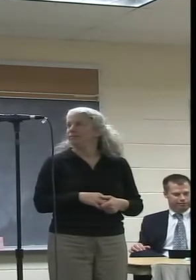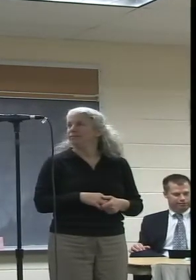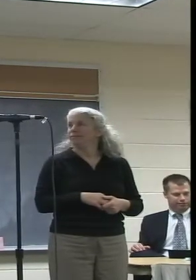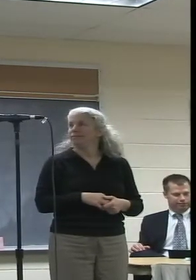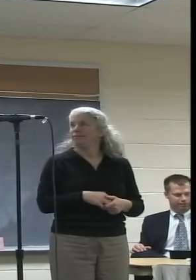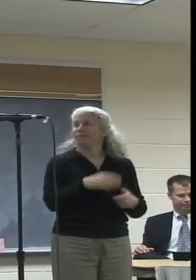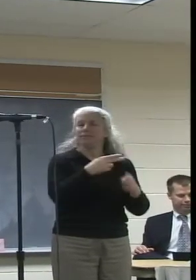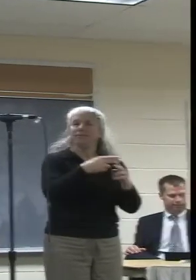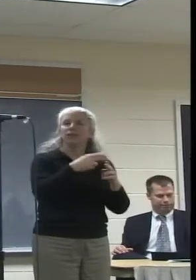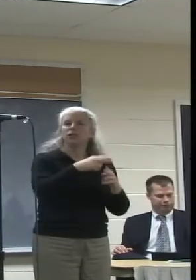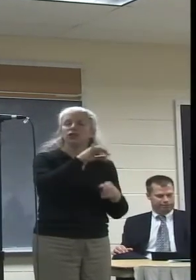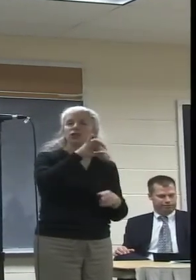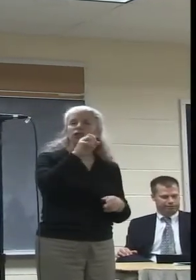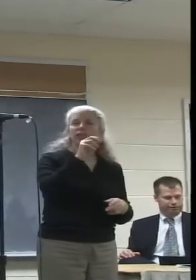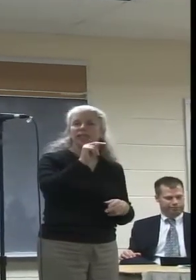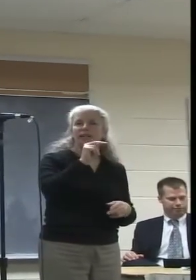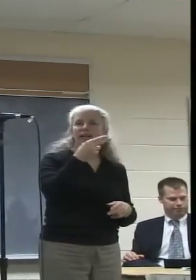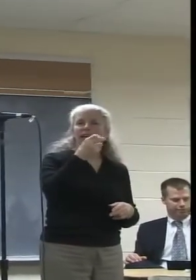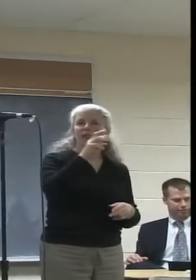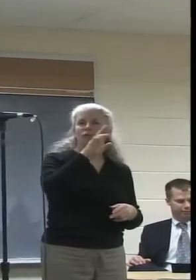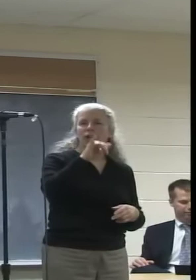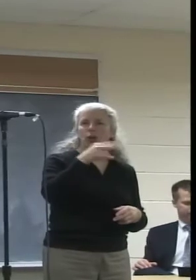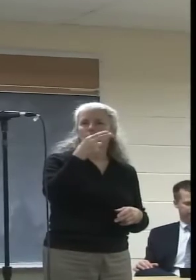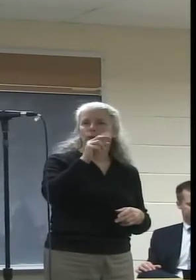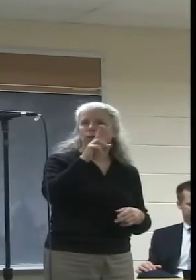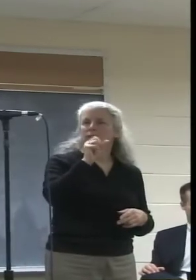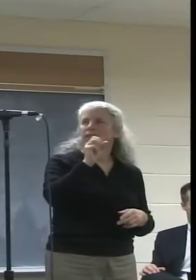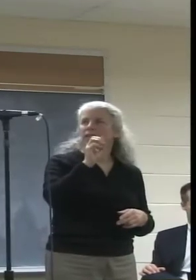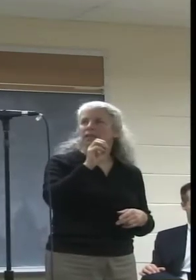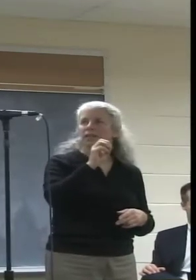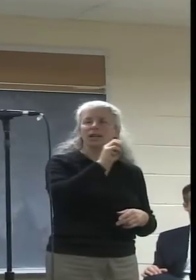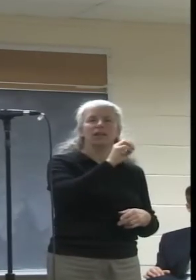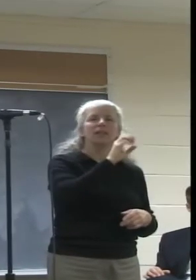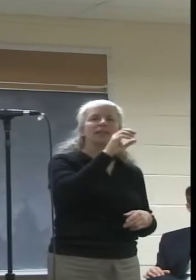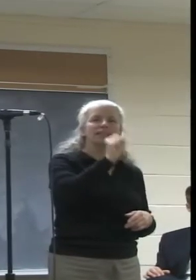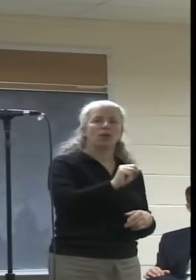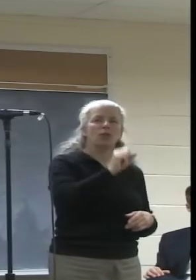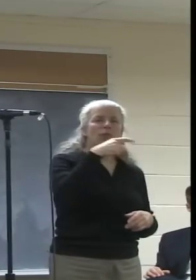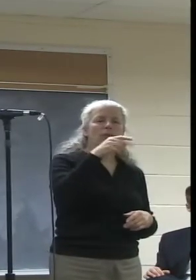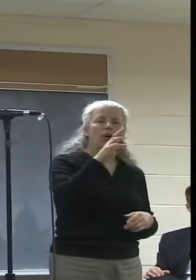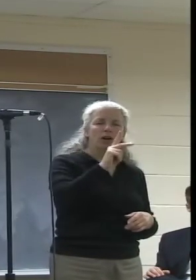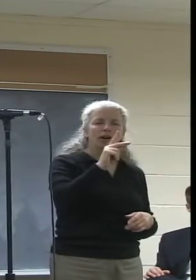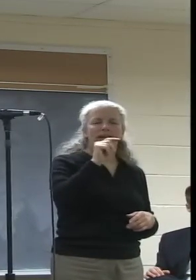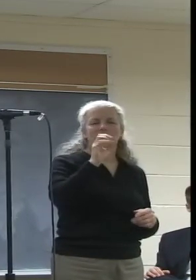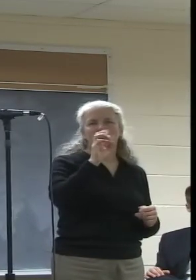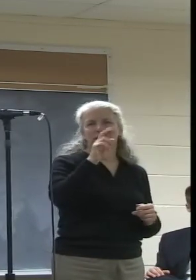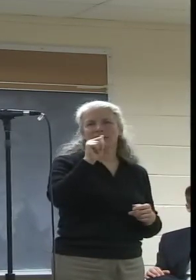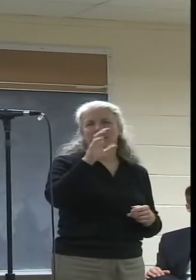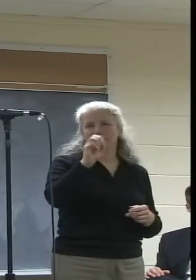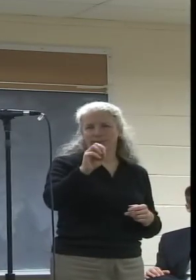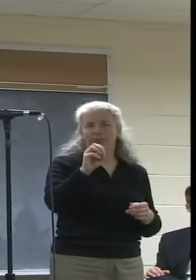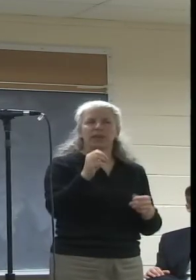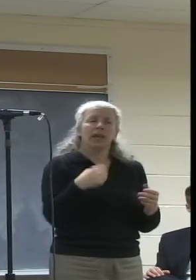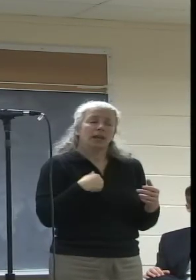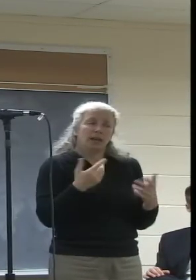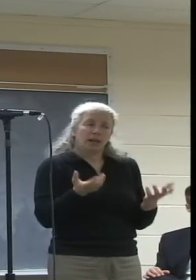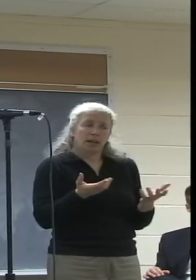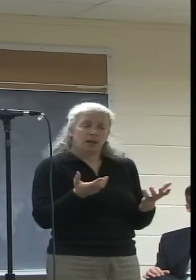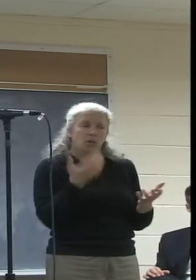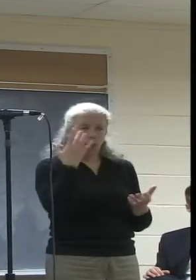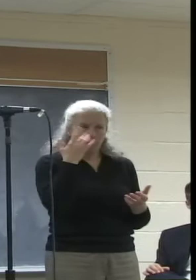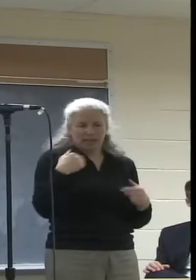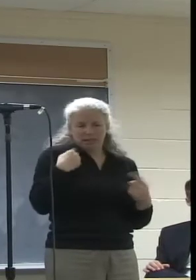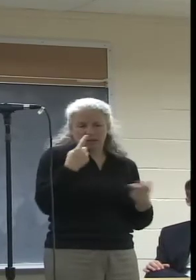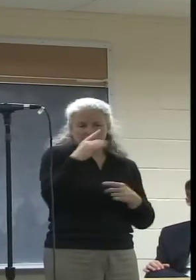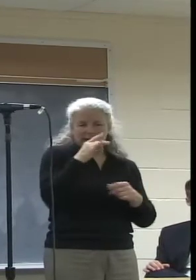My name is Jean Henry Hoose and I live at 36 South Park Terrace in Northampton. And I'm here because for the last